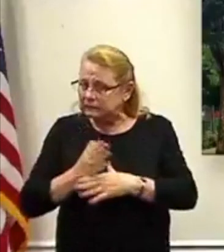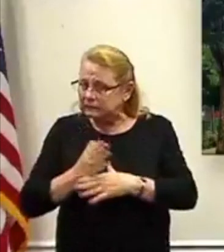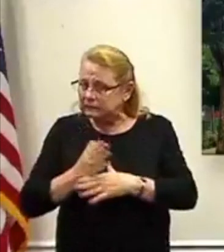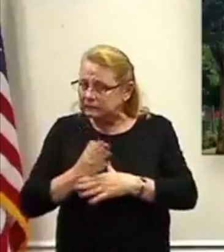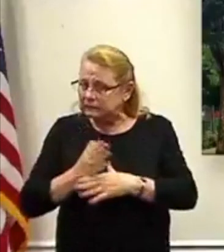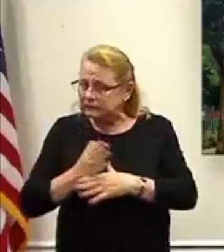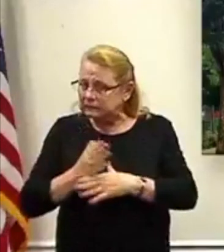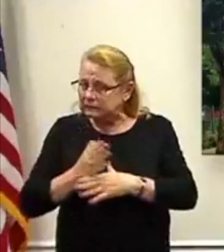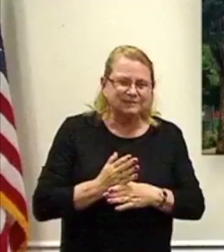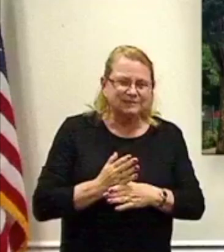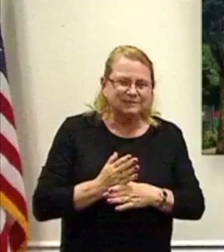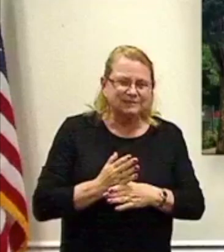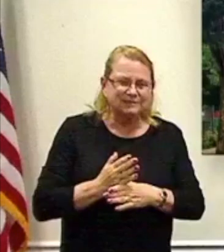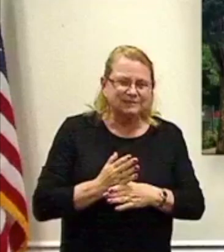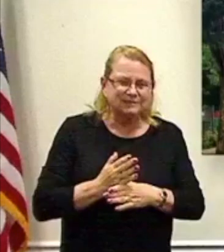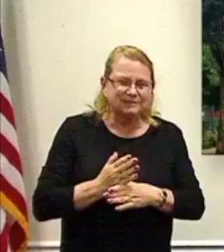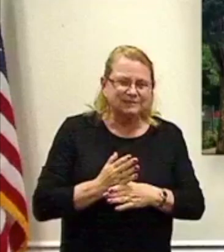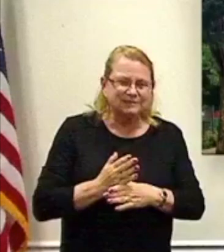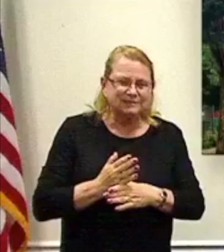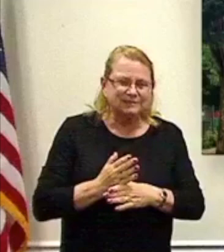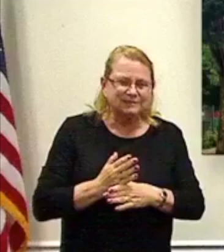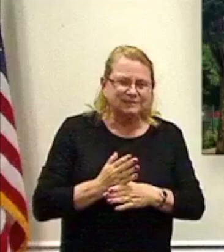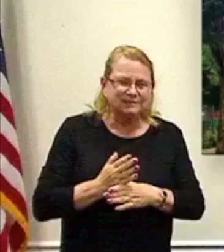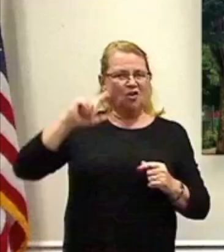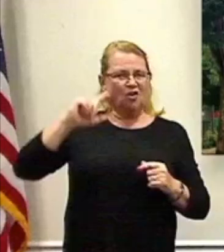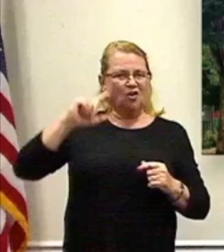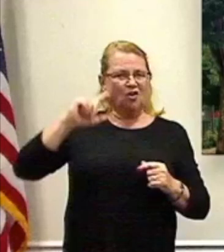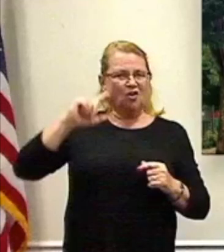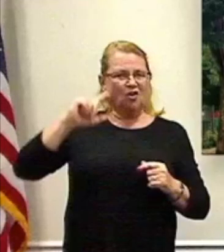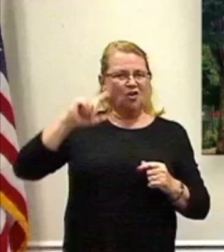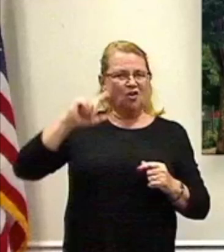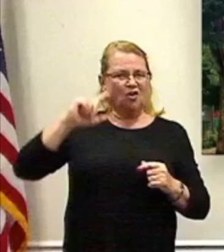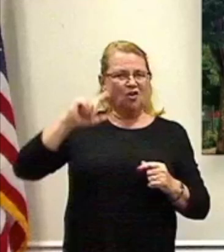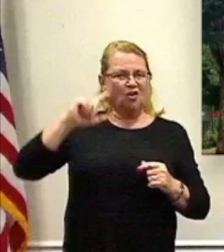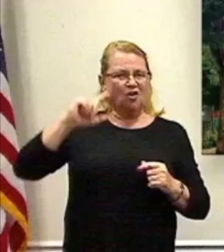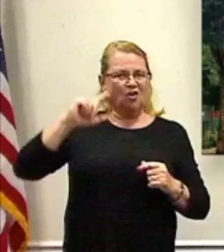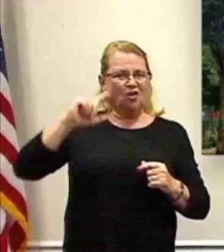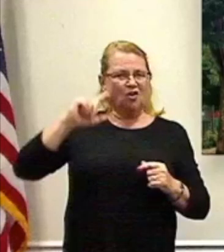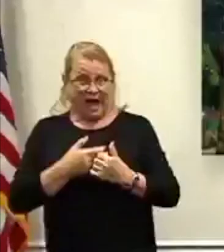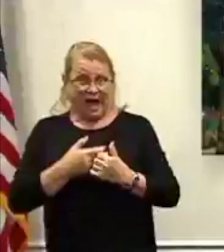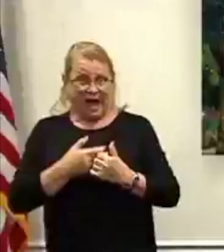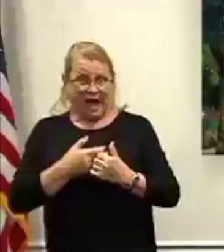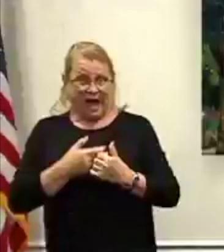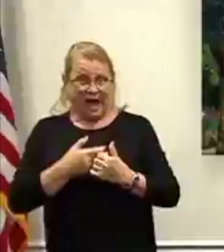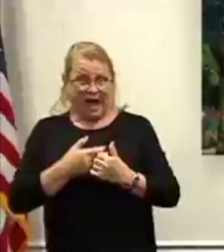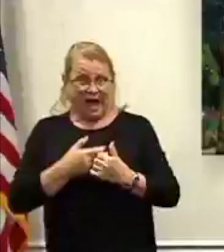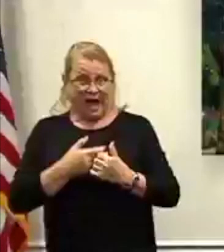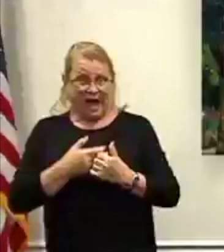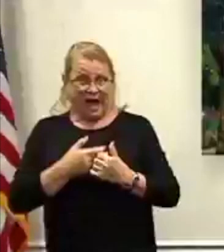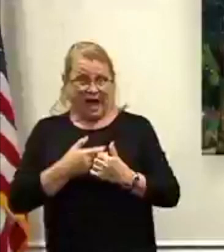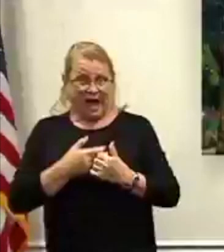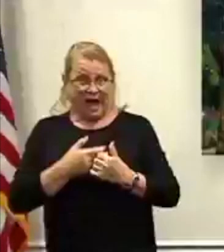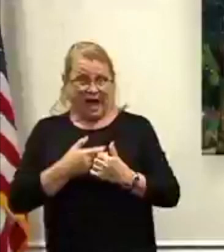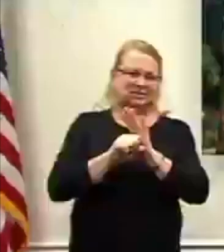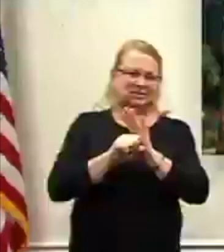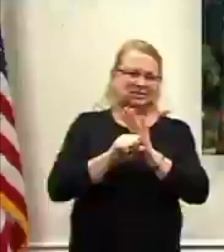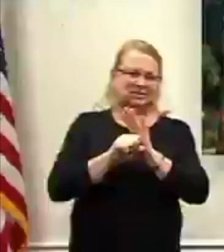governments separate and apart from county governments. So the only way to affect those is either through changing or